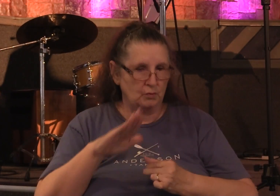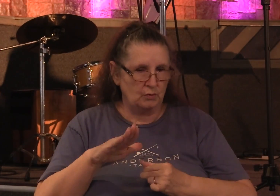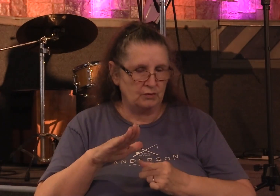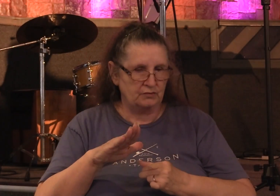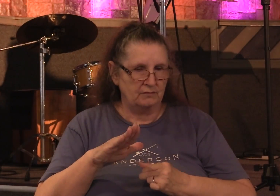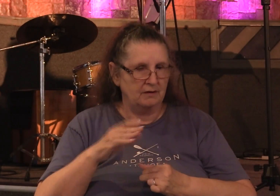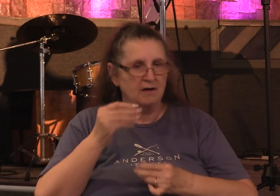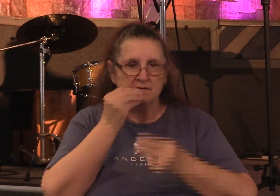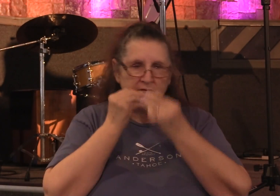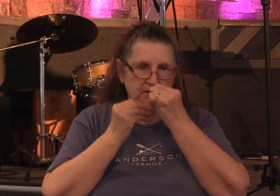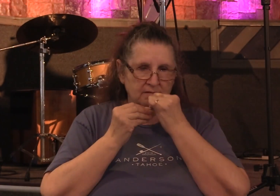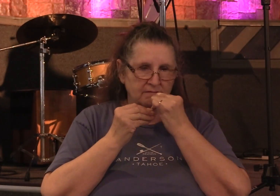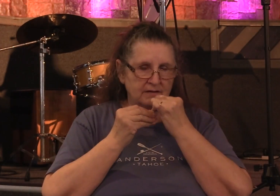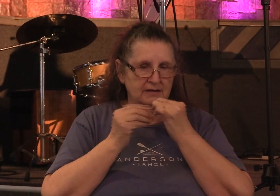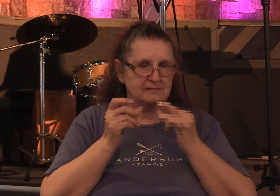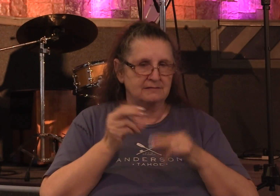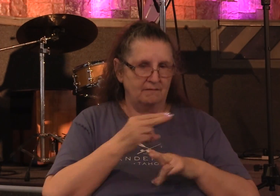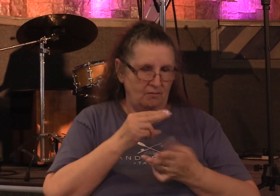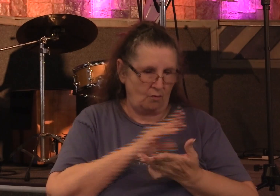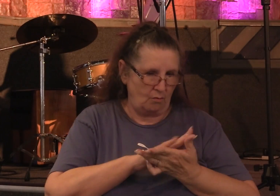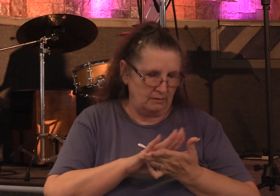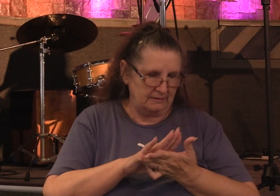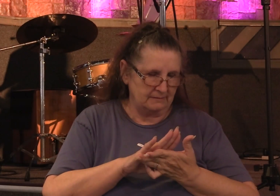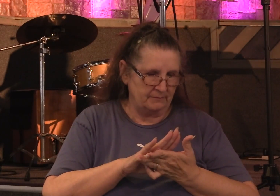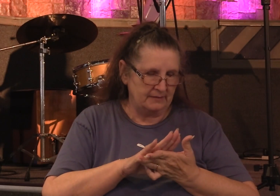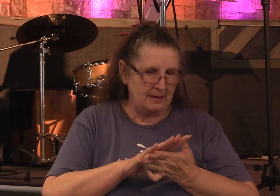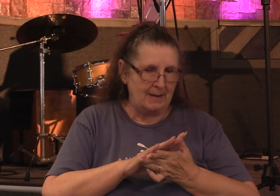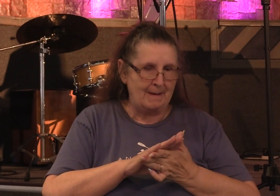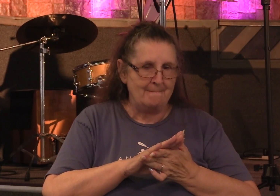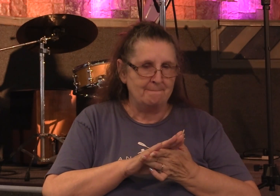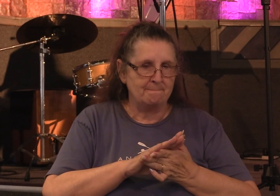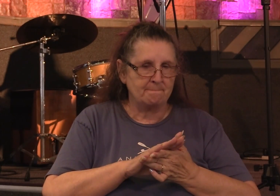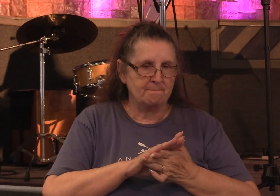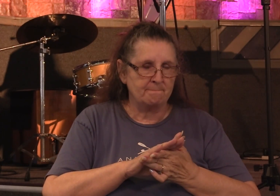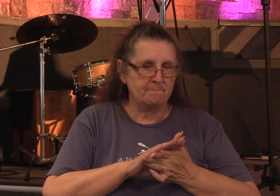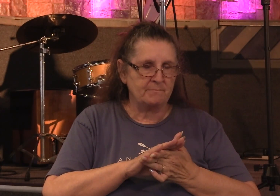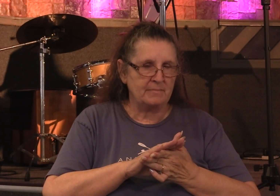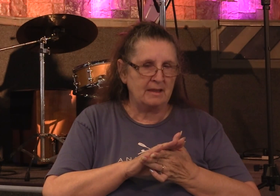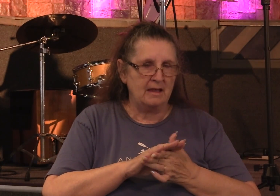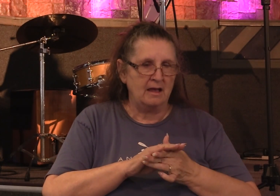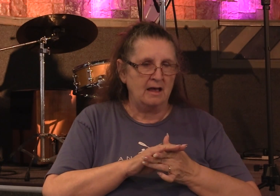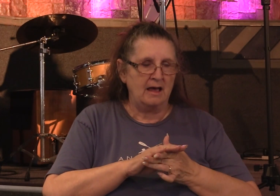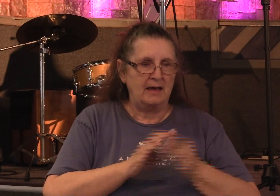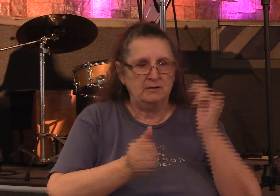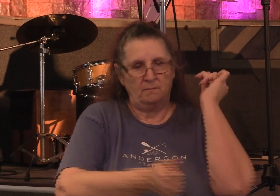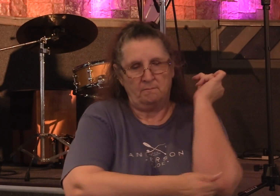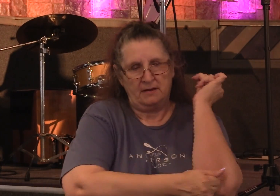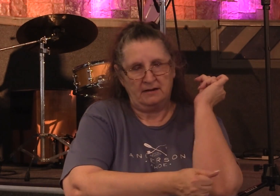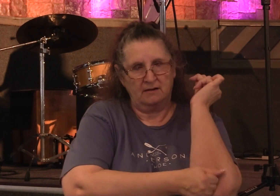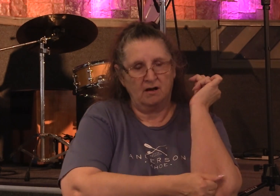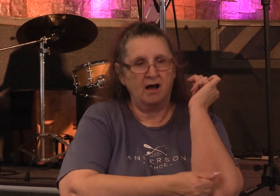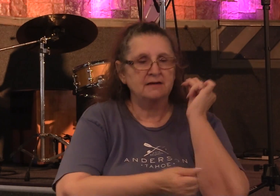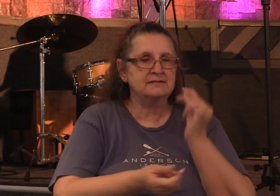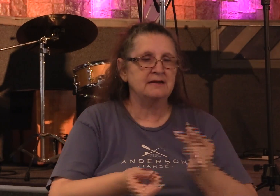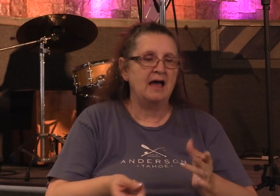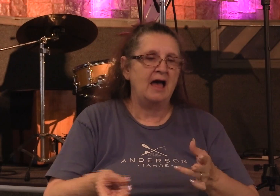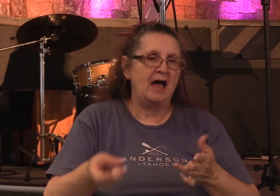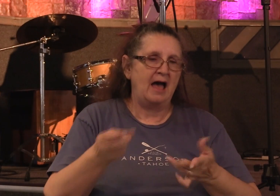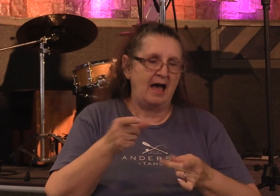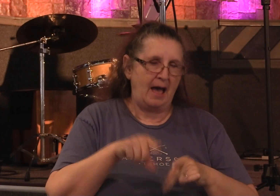feasts, you know. And that's when Pentecost happened. Many who accepted Christ when Peter gave his sermons,